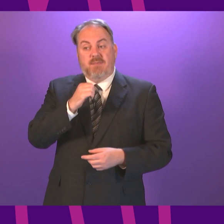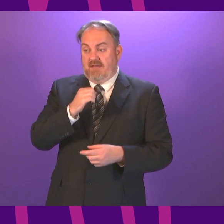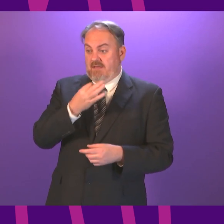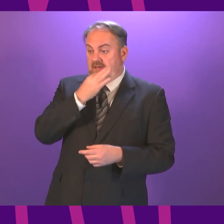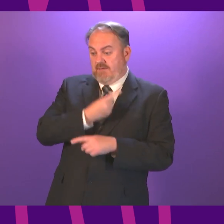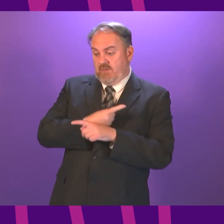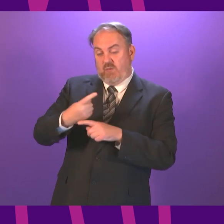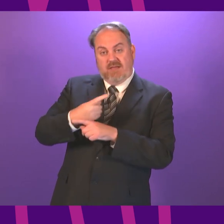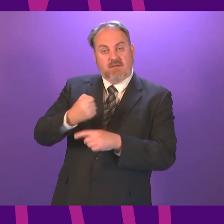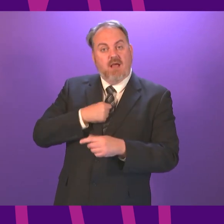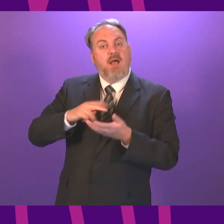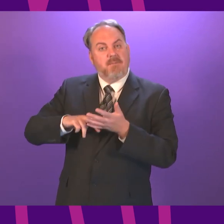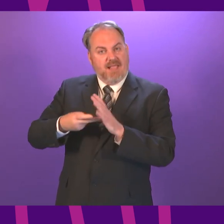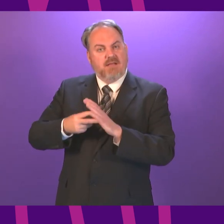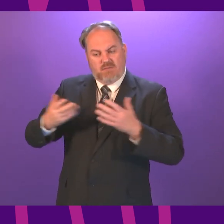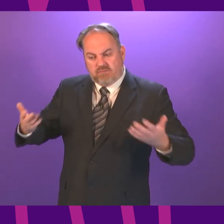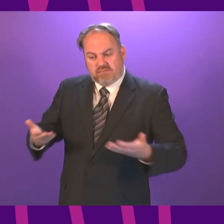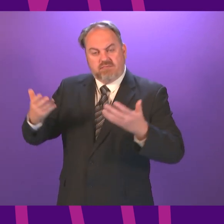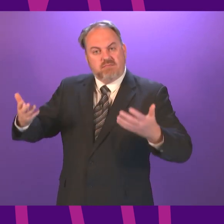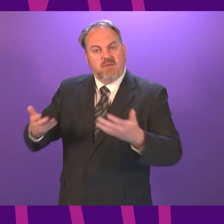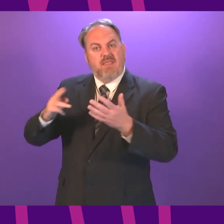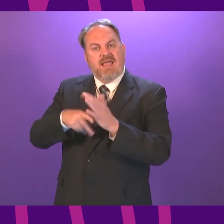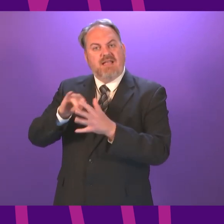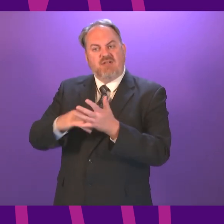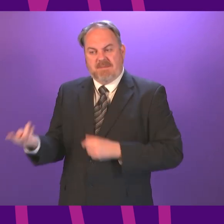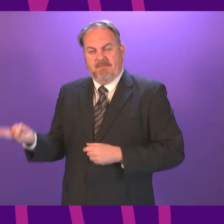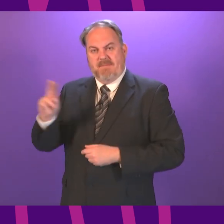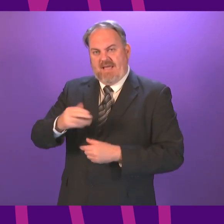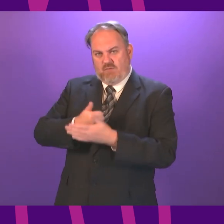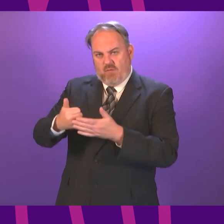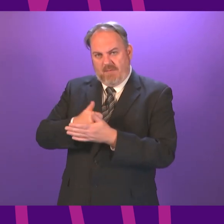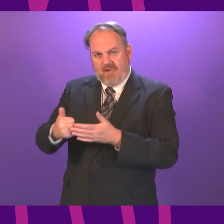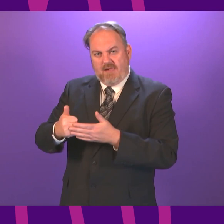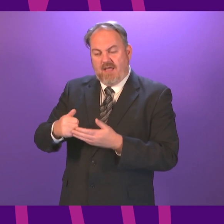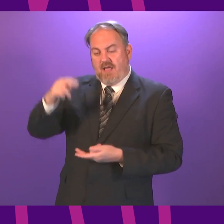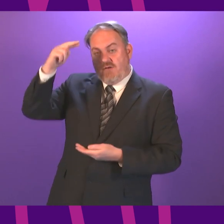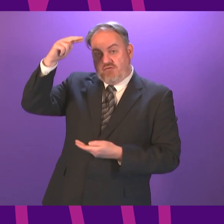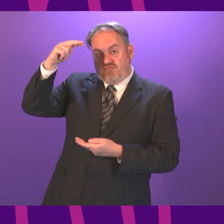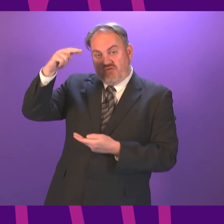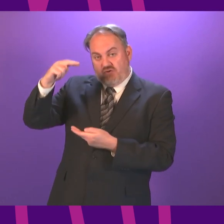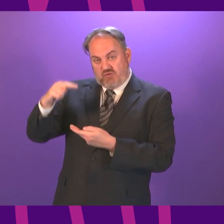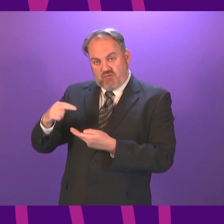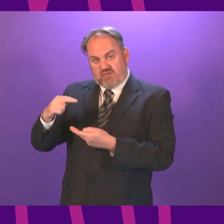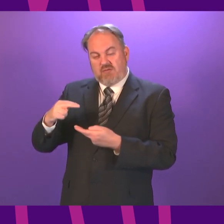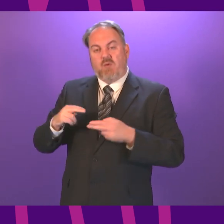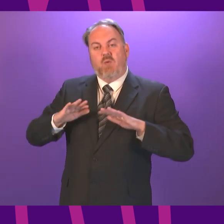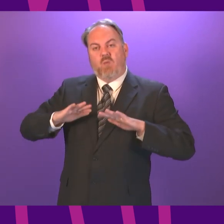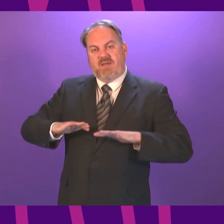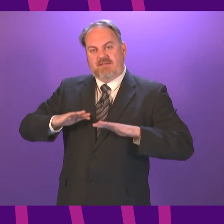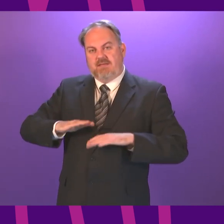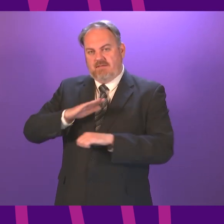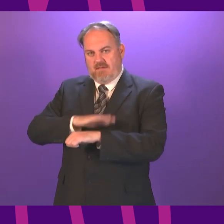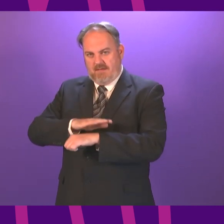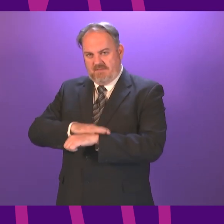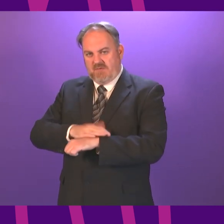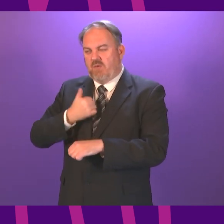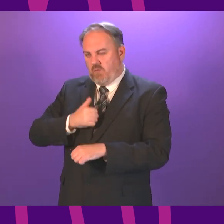weeks, our plans to remobilise the NHS and to get waiting times, not just back to where they were pre-pandemic but where we want